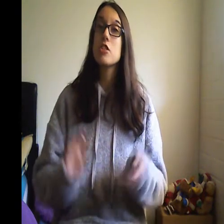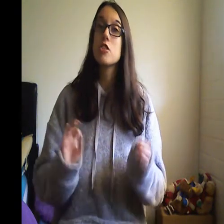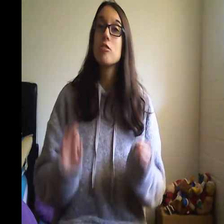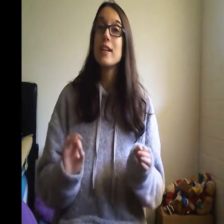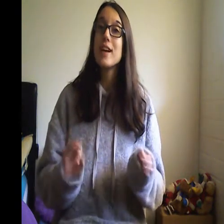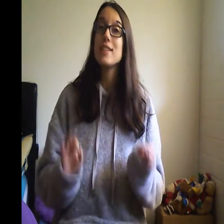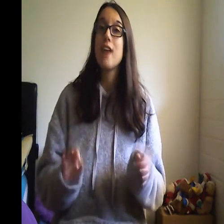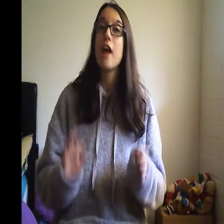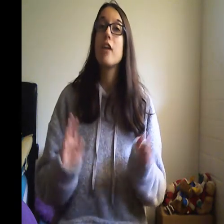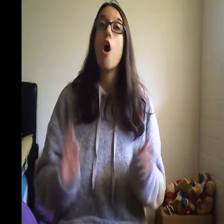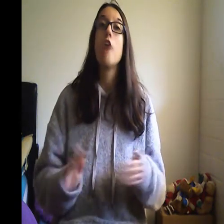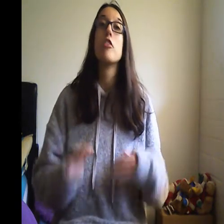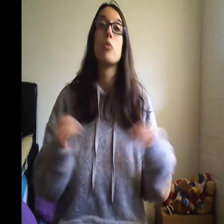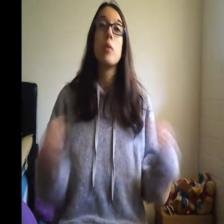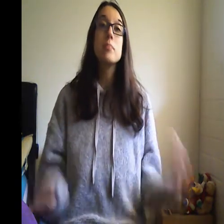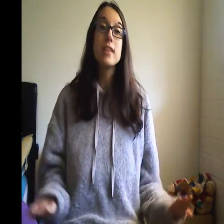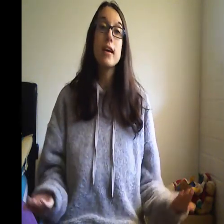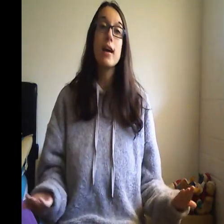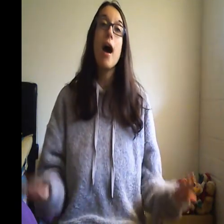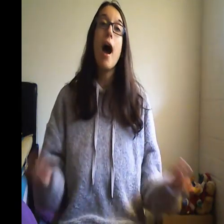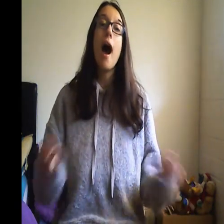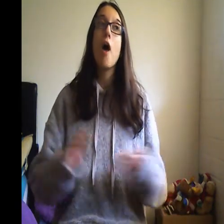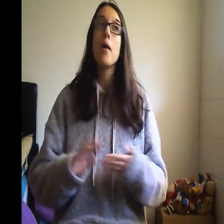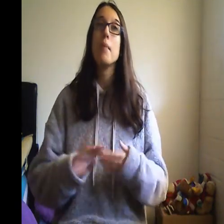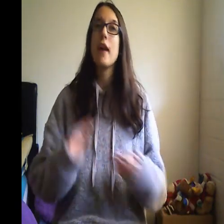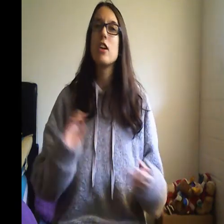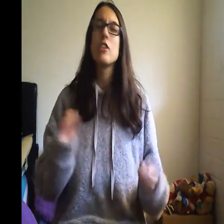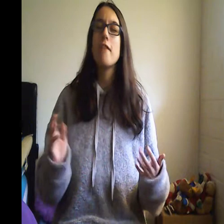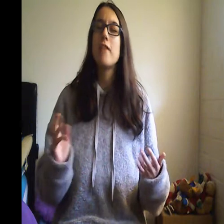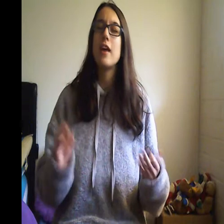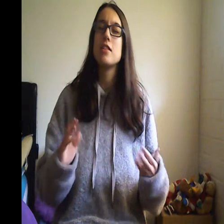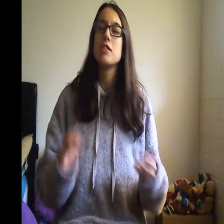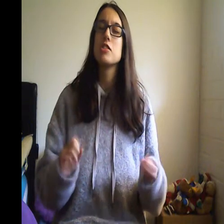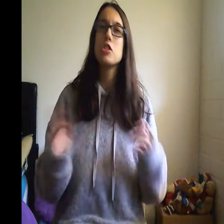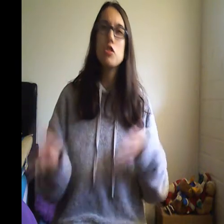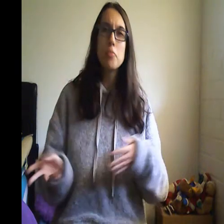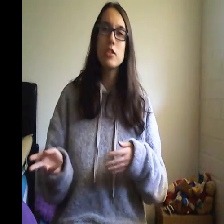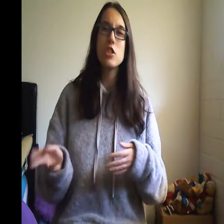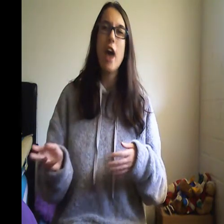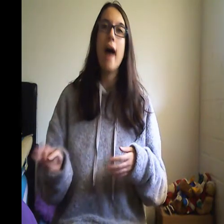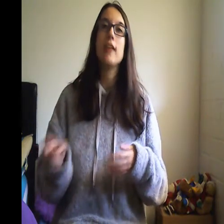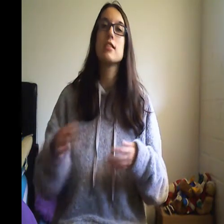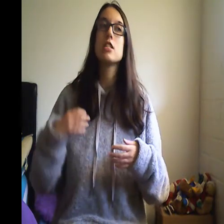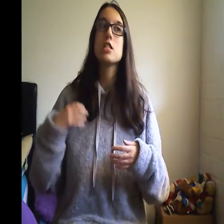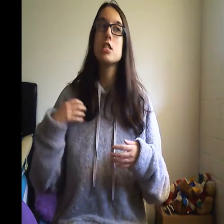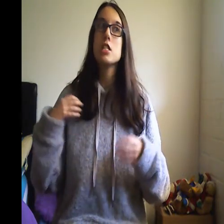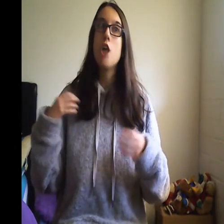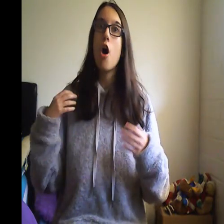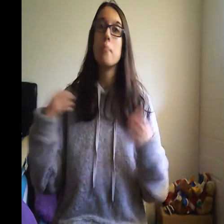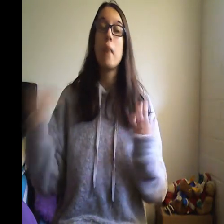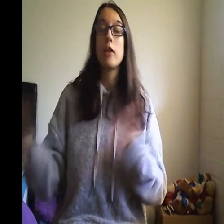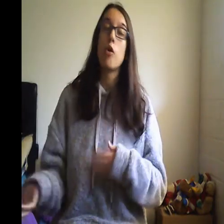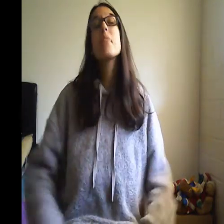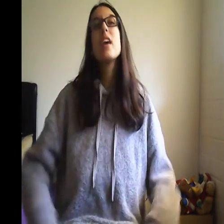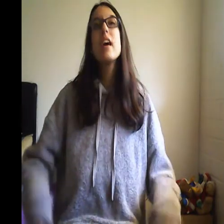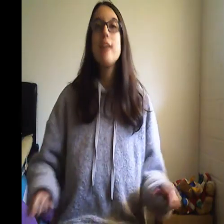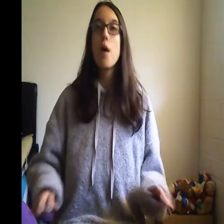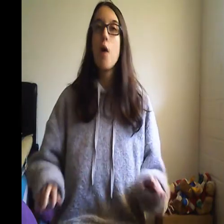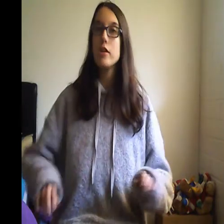.99 on their website um i could not find this toothbrush at on my local walmart now on to the